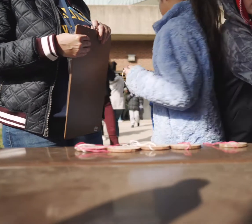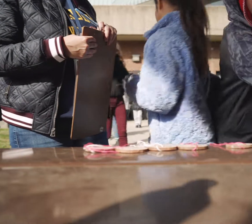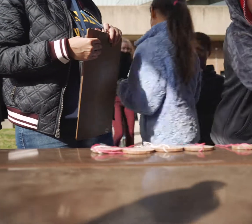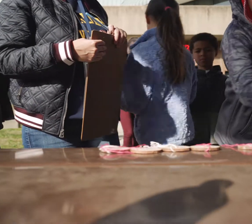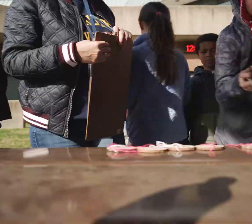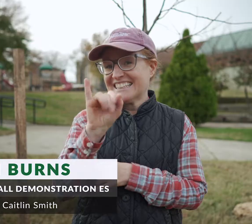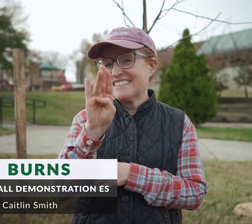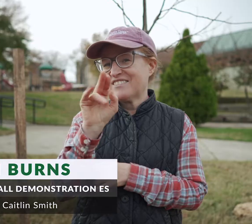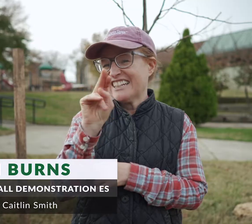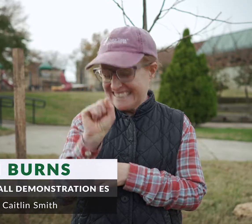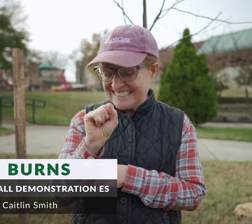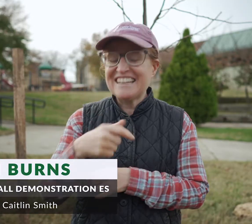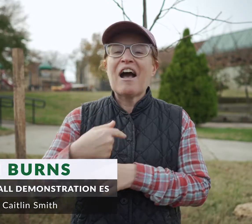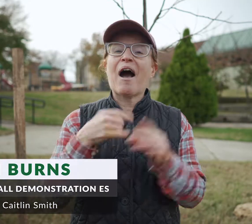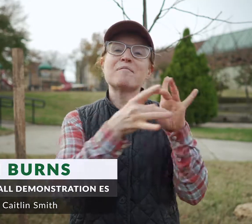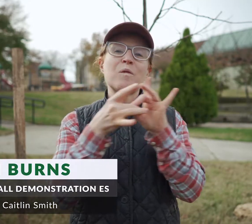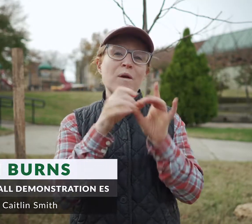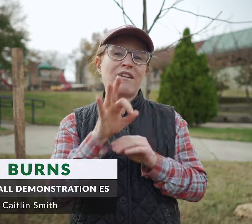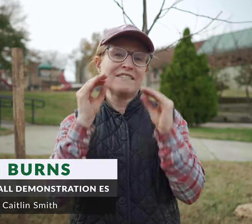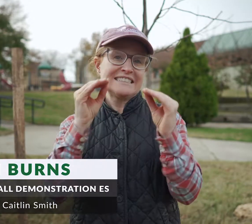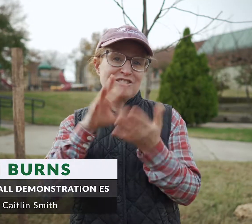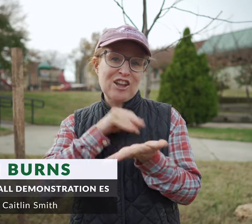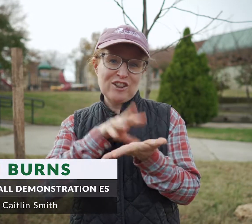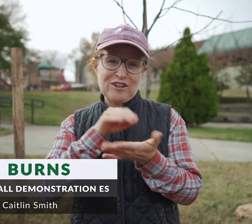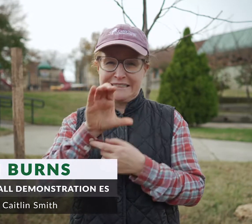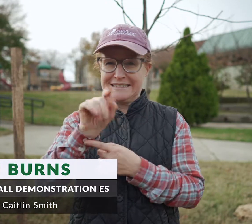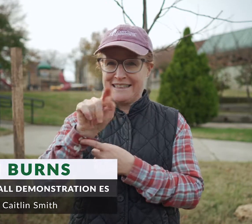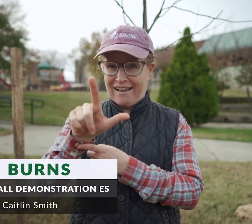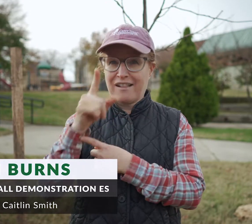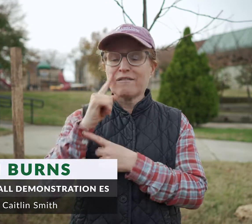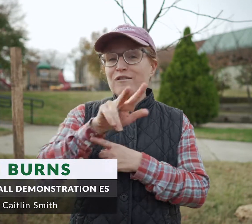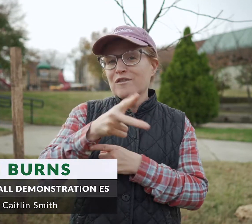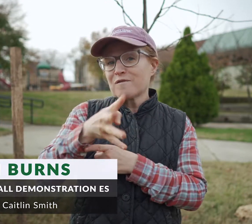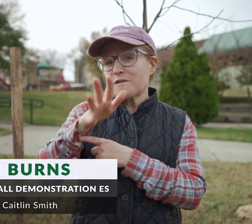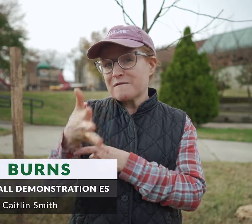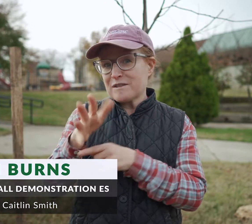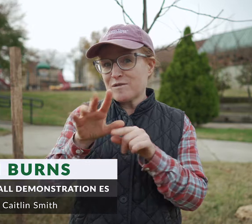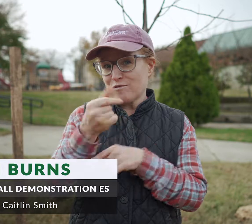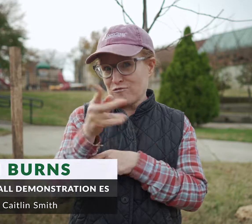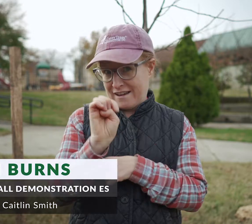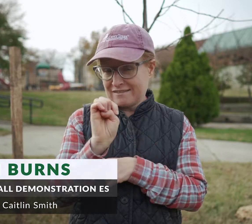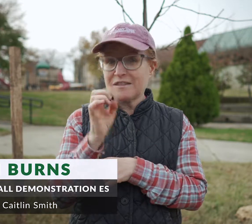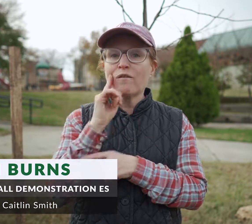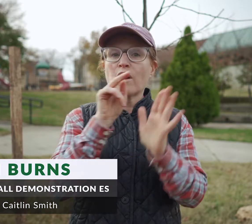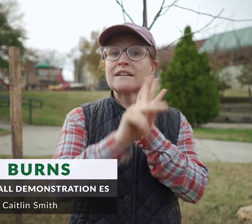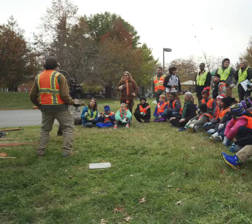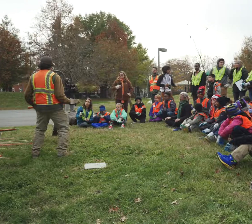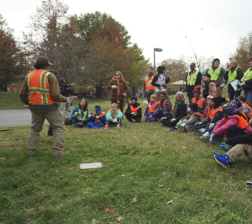My name is Heidi Burns and I'm the Coordinator of Teaching and Learning, which is a CTL, for 3rd, 4th and 5th grades at Kendall